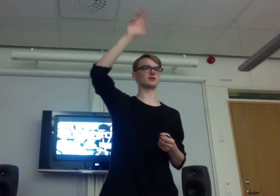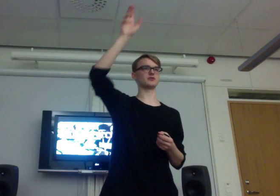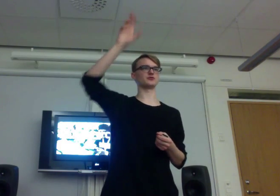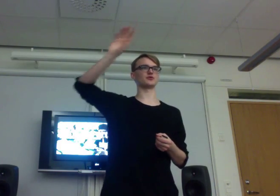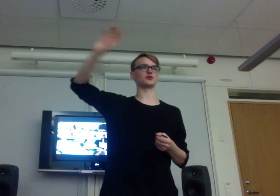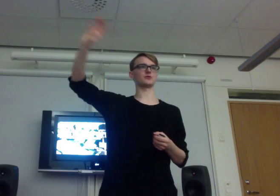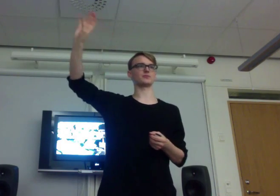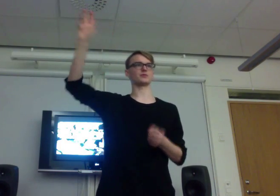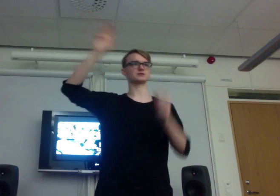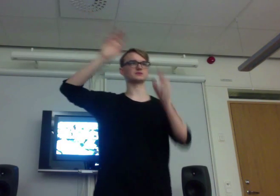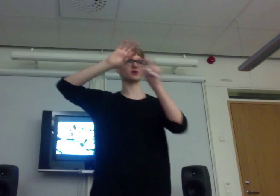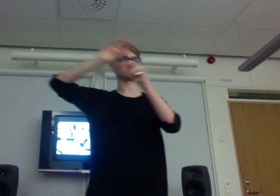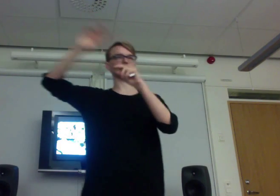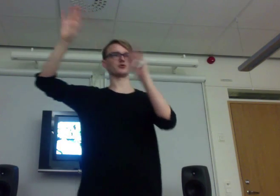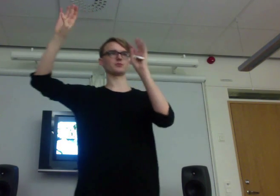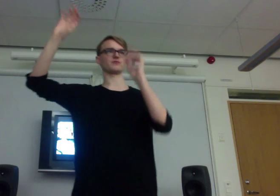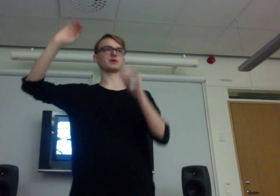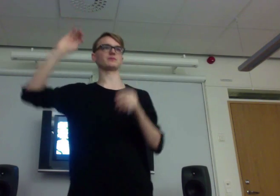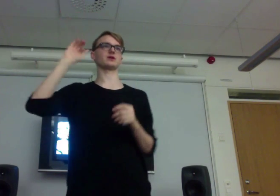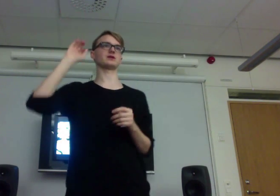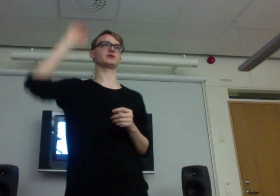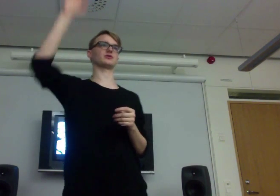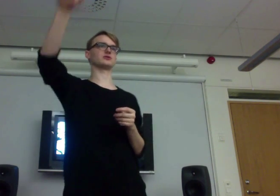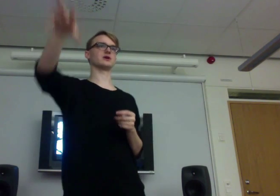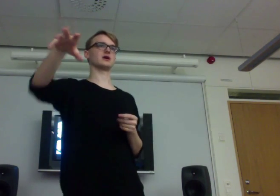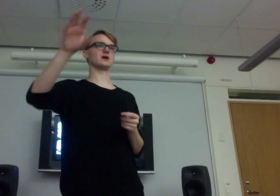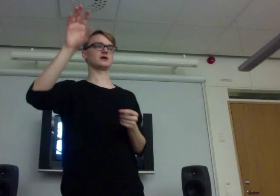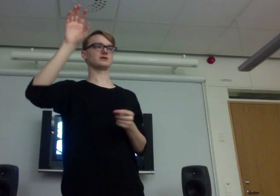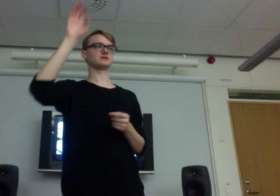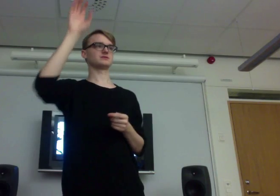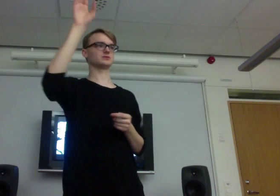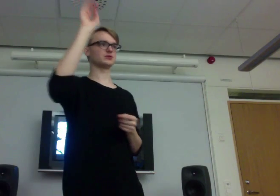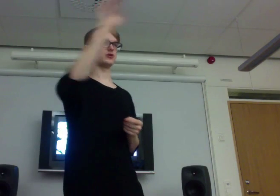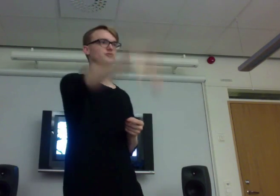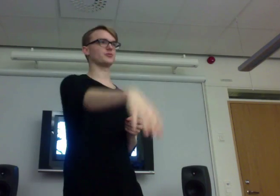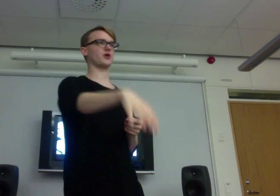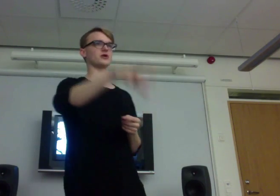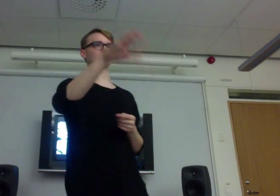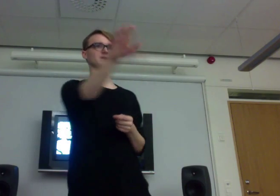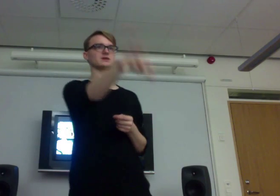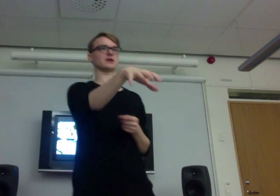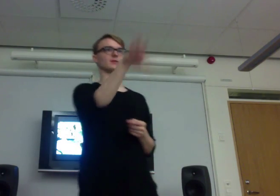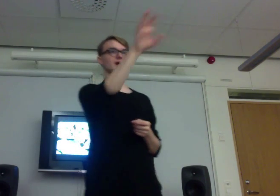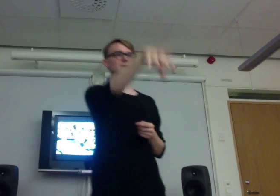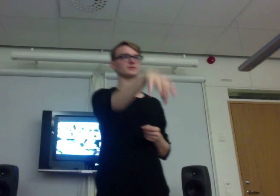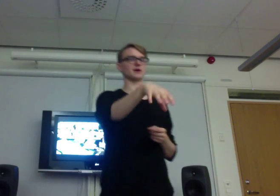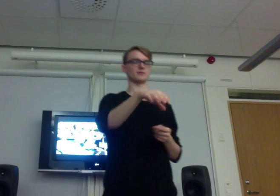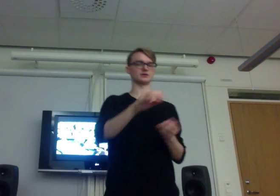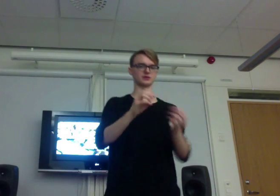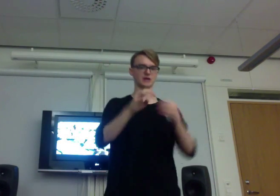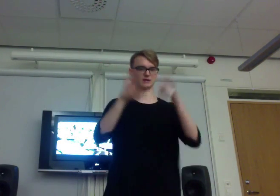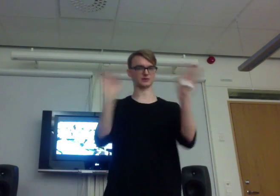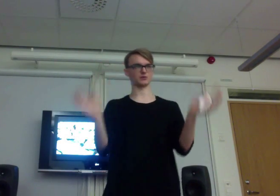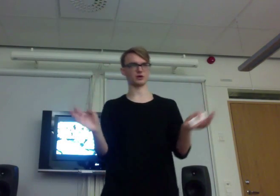through Europe, a small group of people, and you could go to Prague and meet them and help them, and you could help them online.